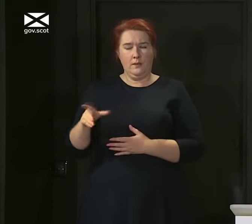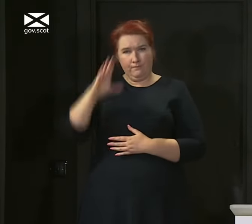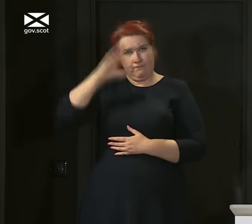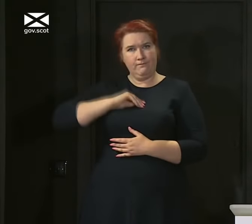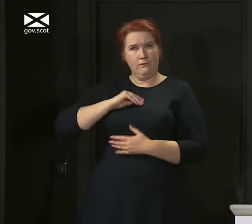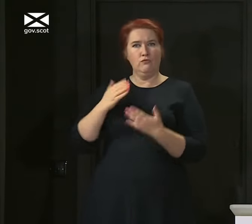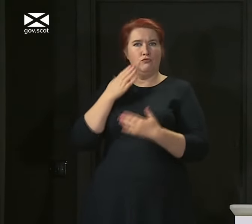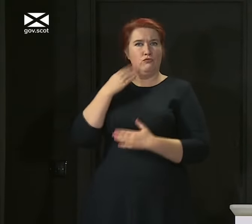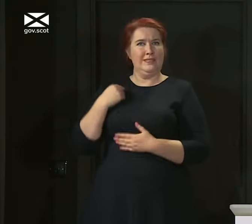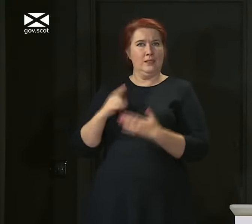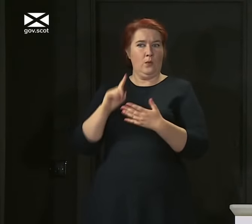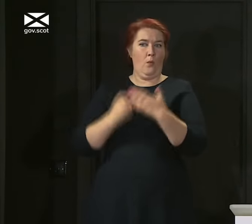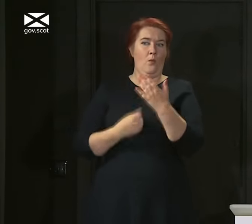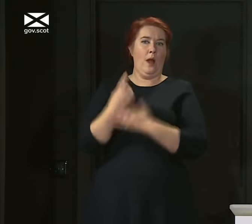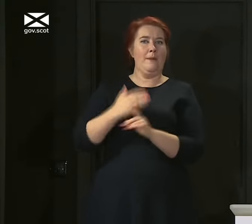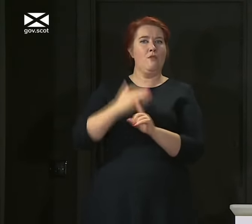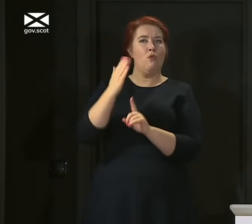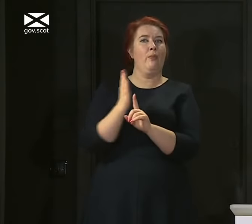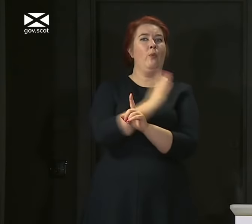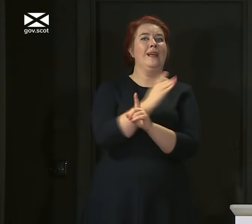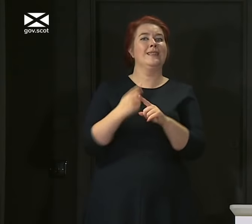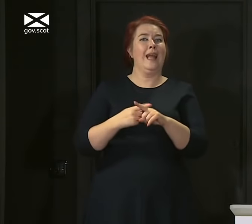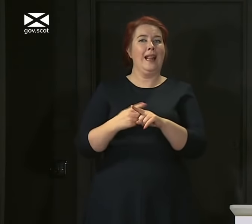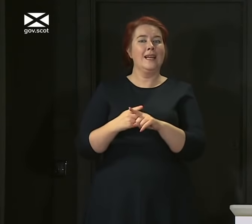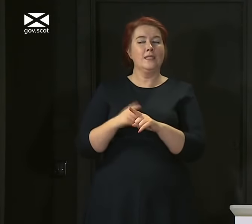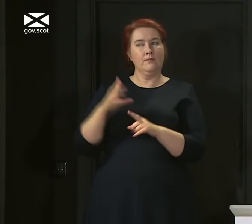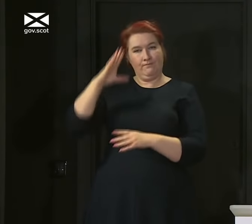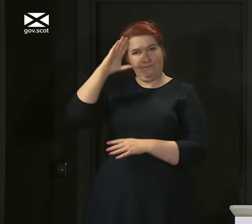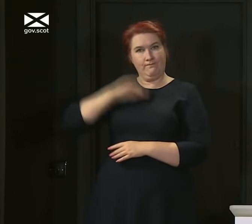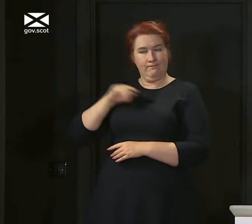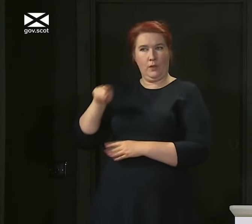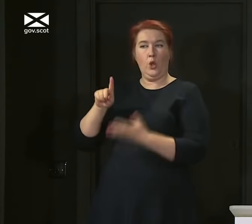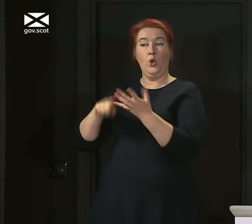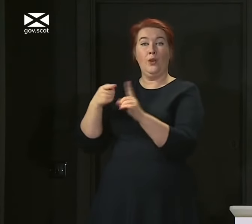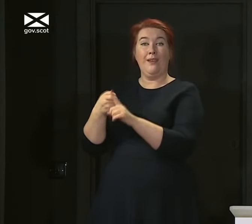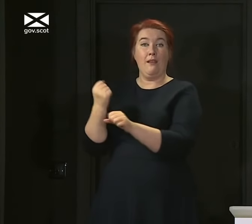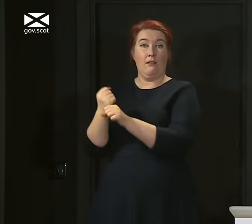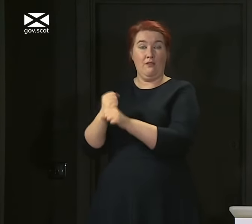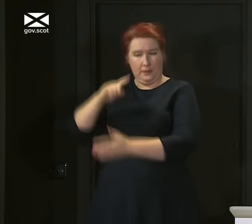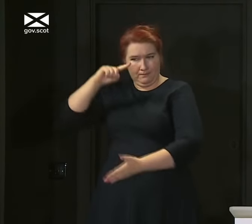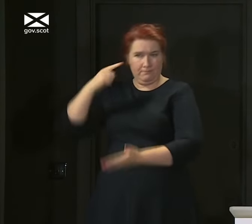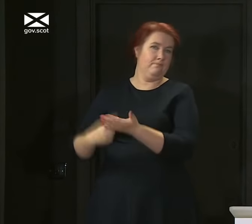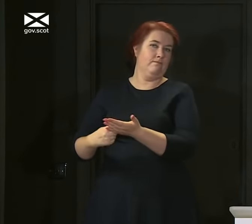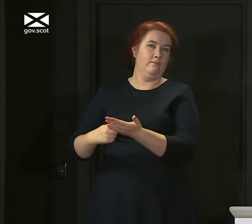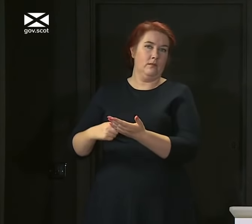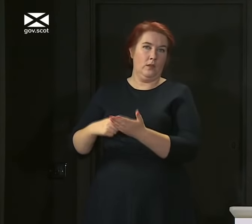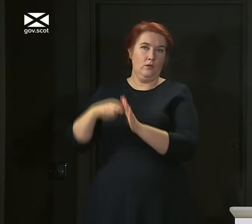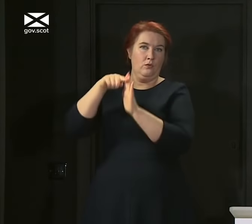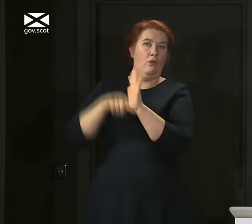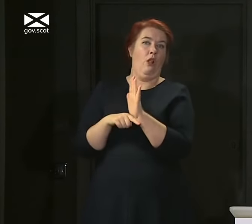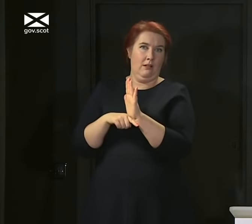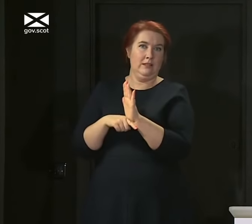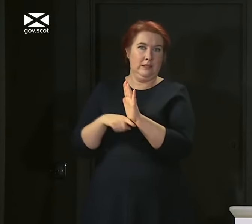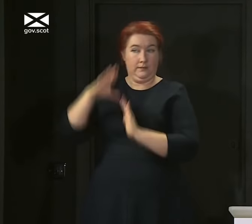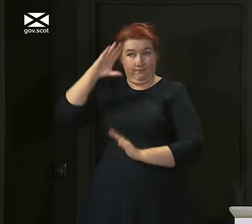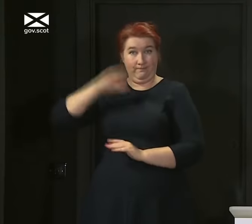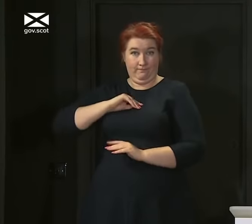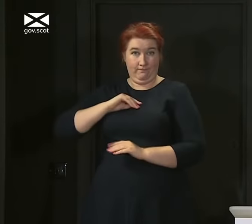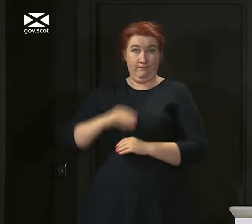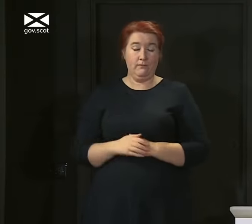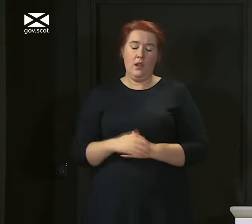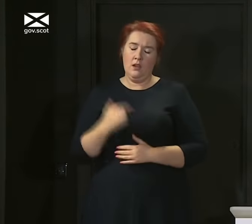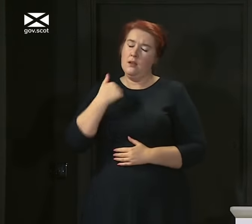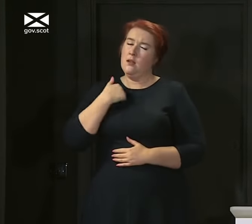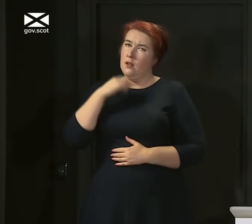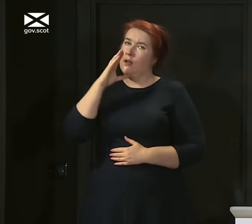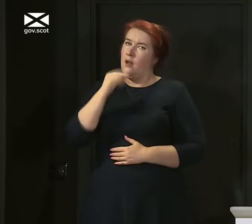north-west of England and the decisions that the UK government had decided to take as a result. And I very much